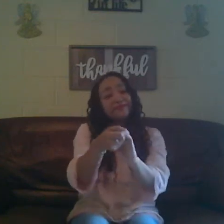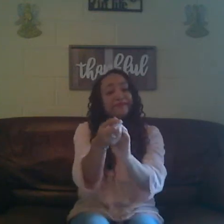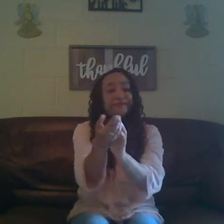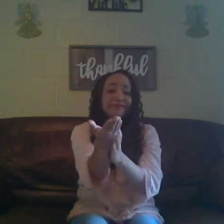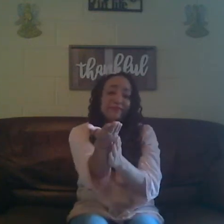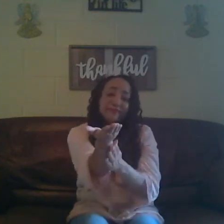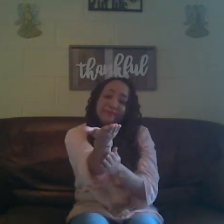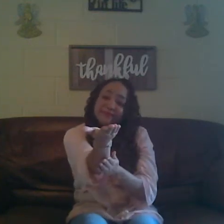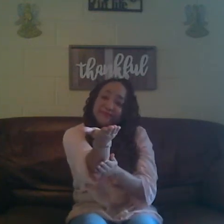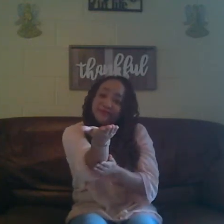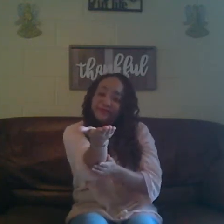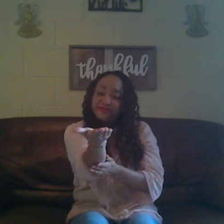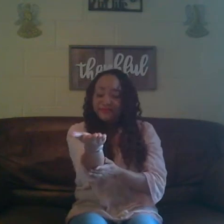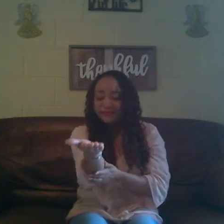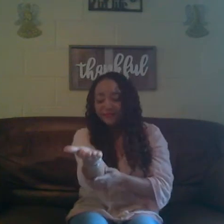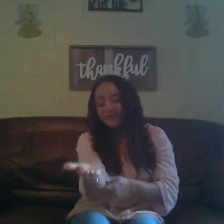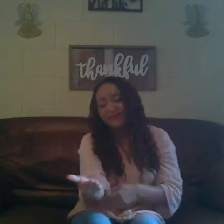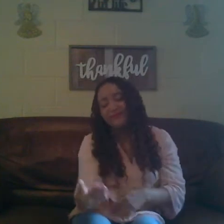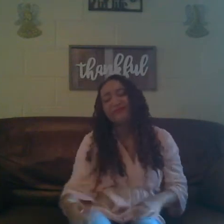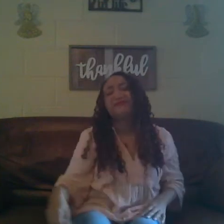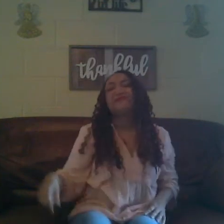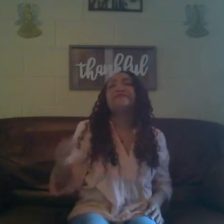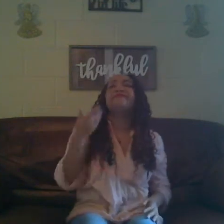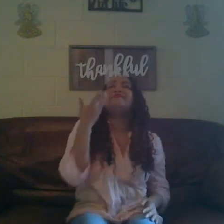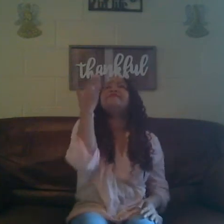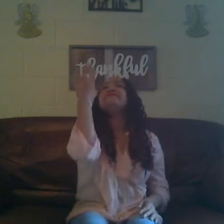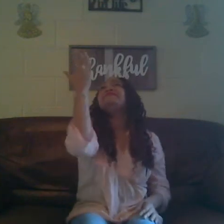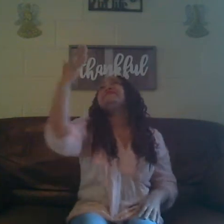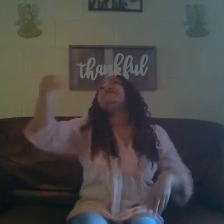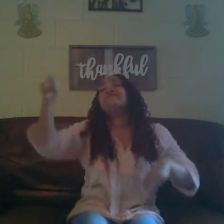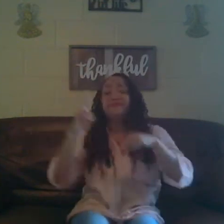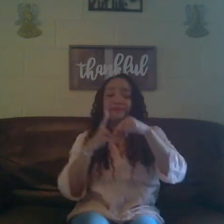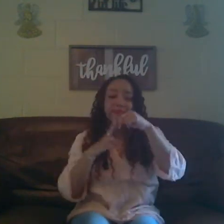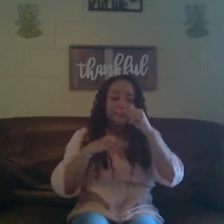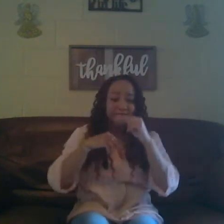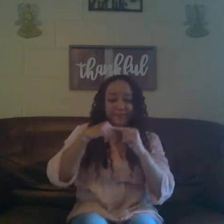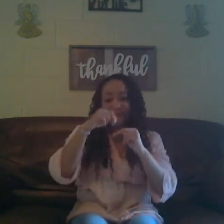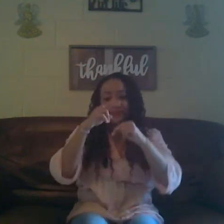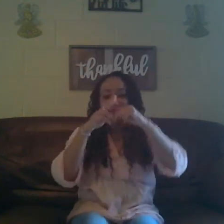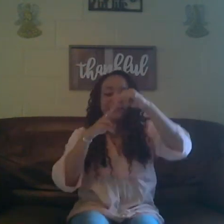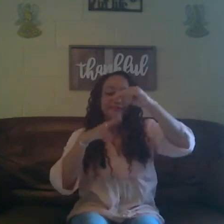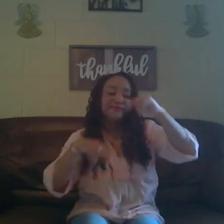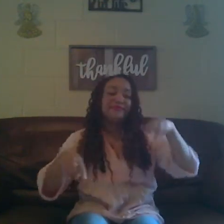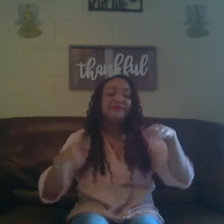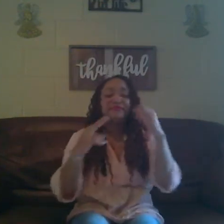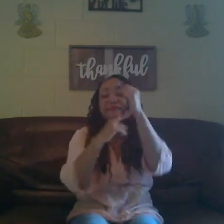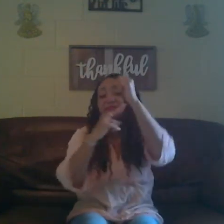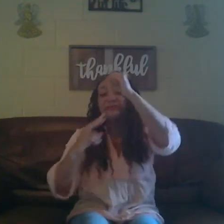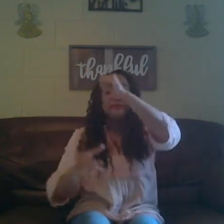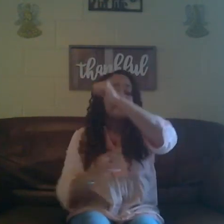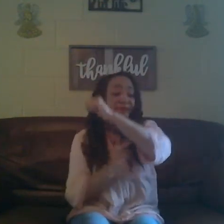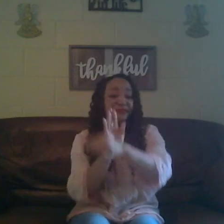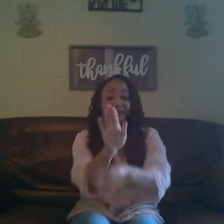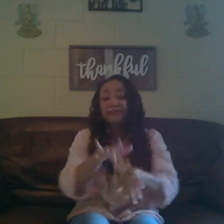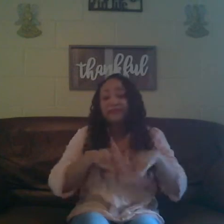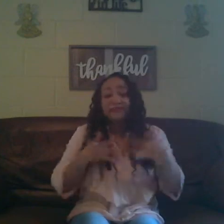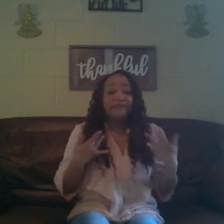to you He built a bridge to your